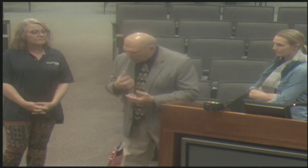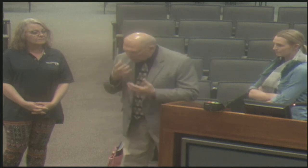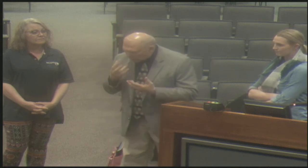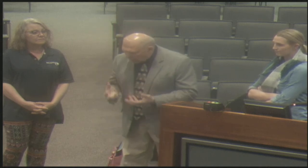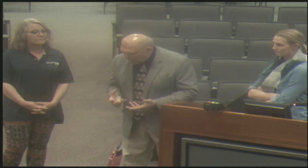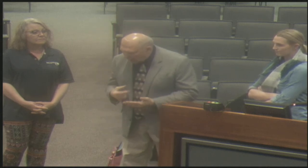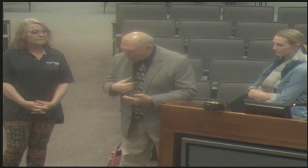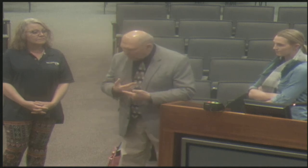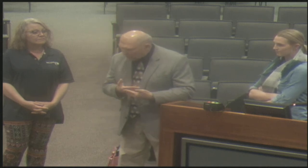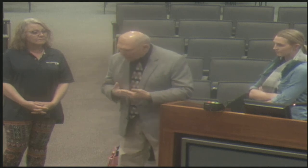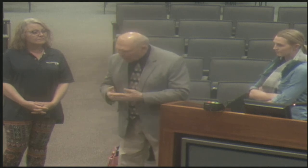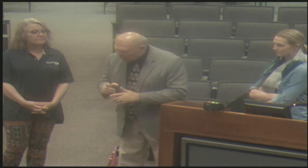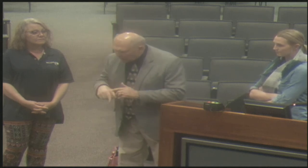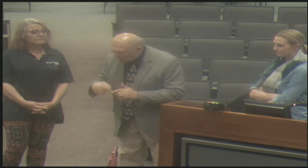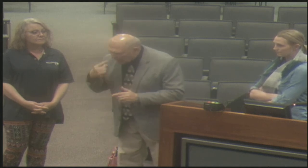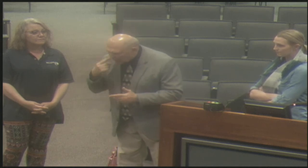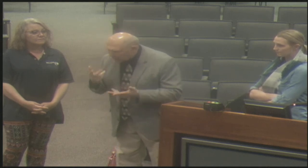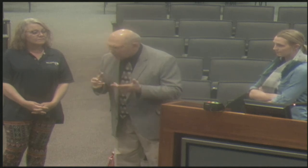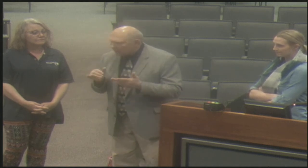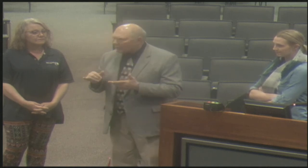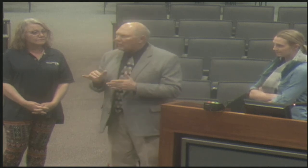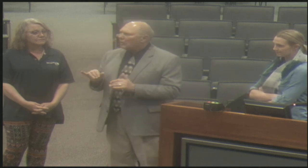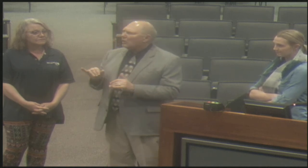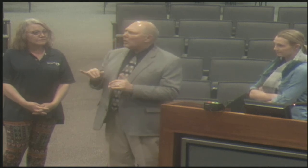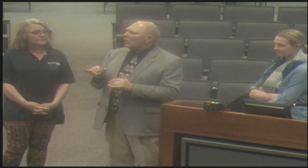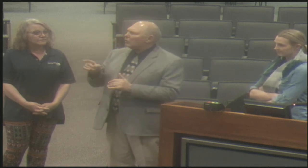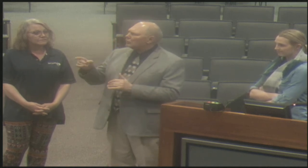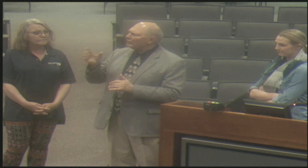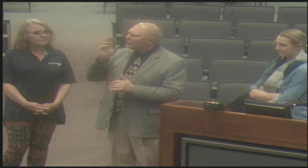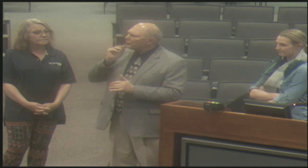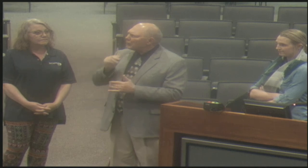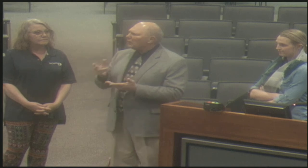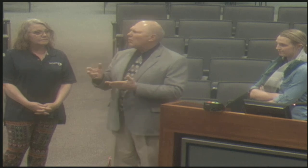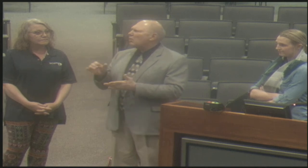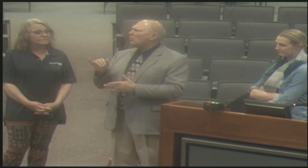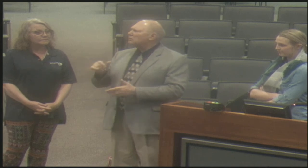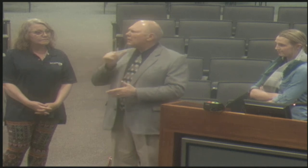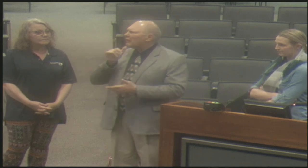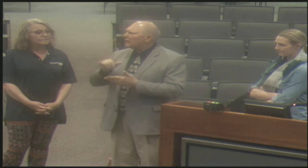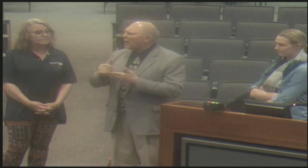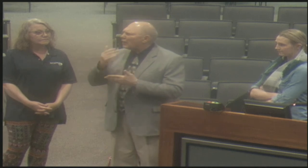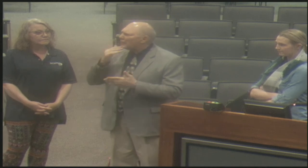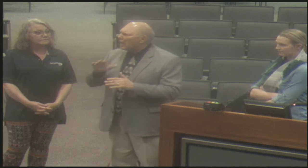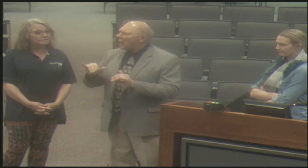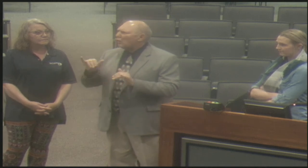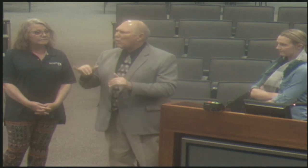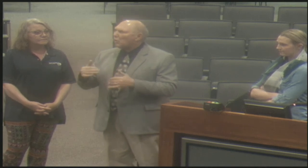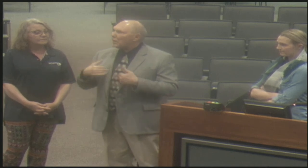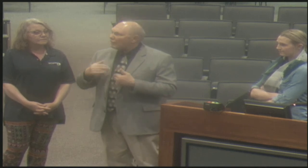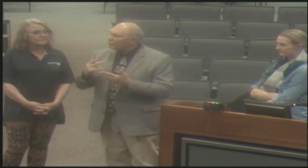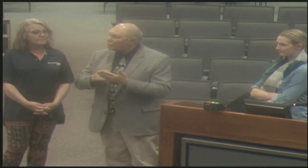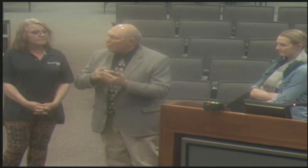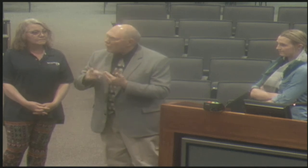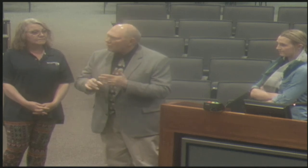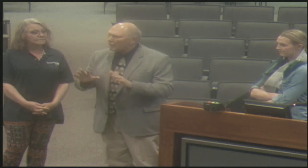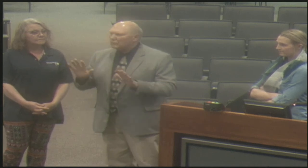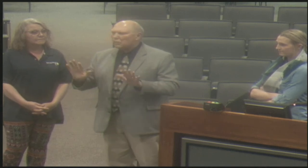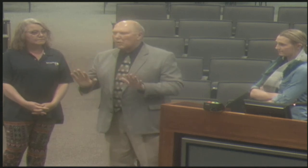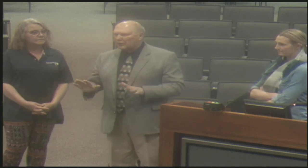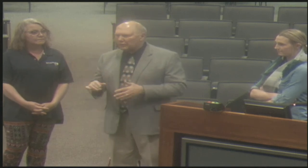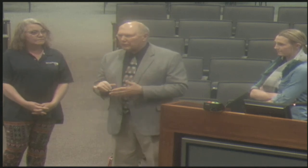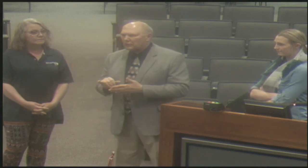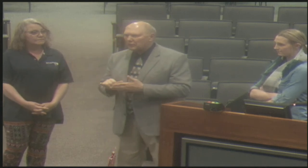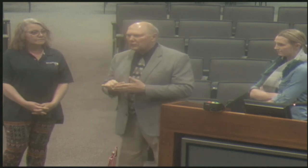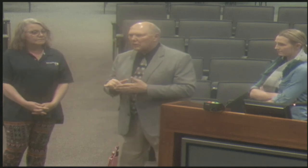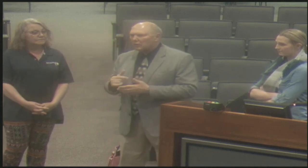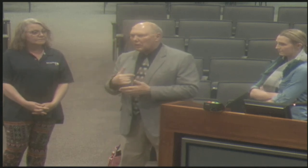assign a guide to the family, um, who may have similar experiences so that parents can feel kind of a relationship with someone who has gone